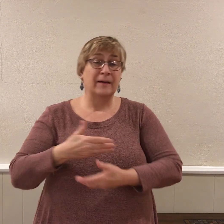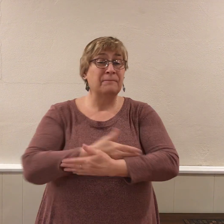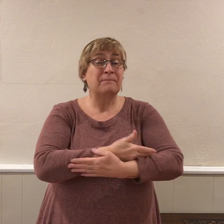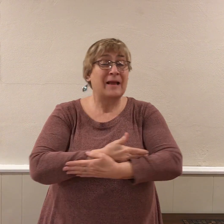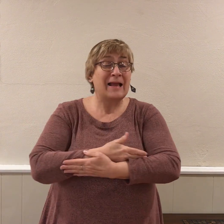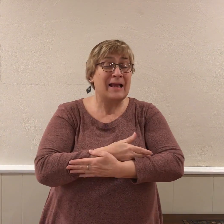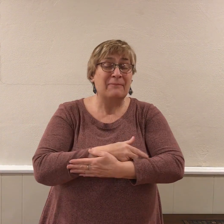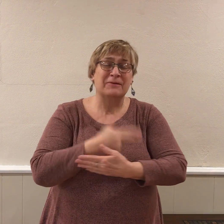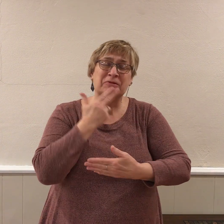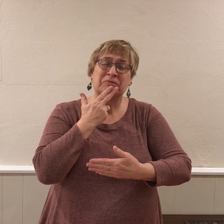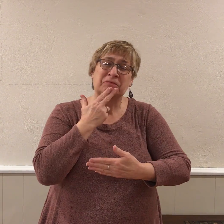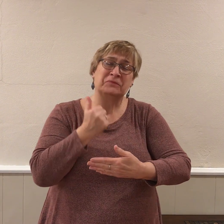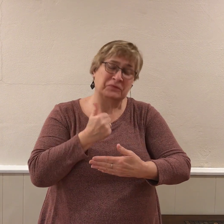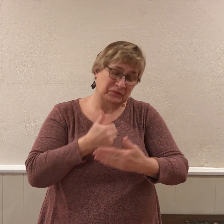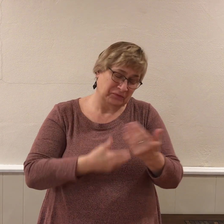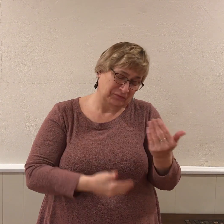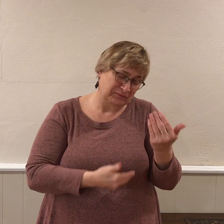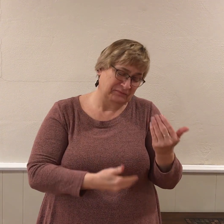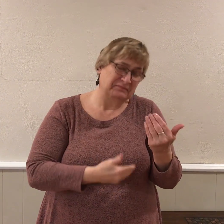The baby is cute.